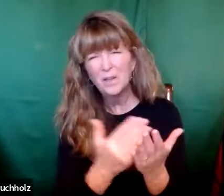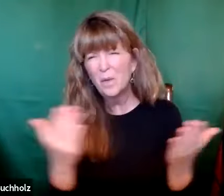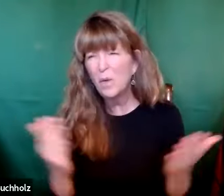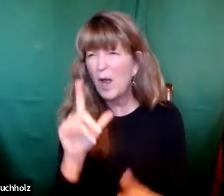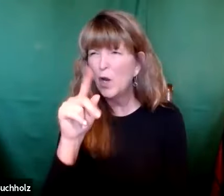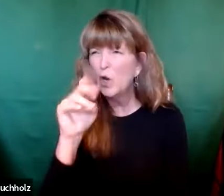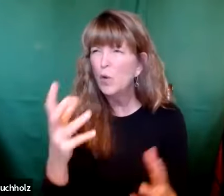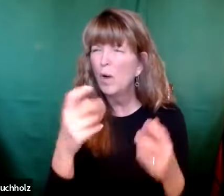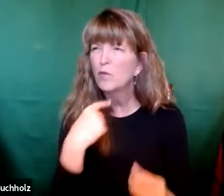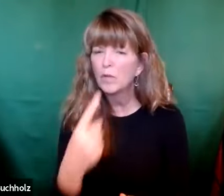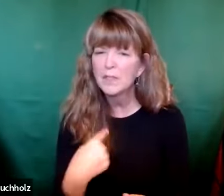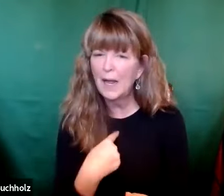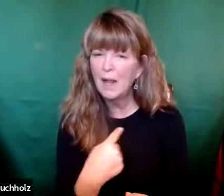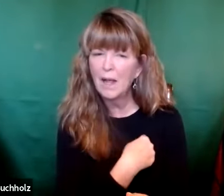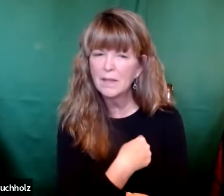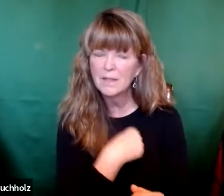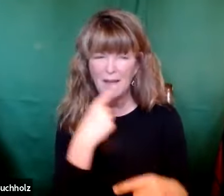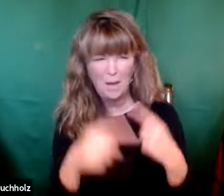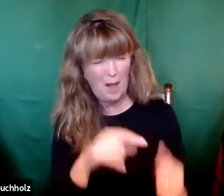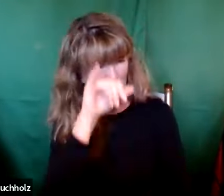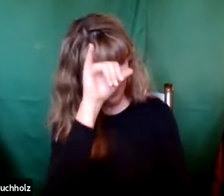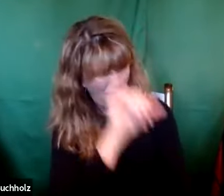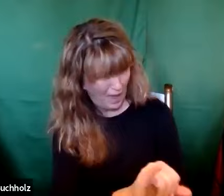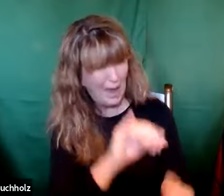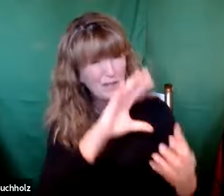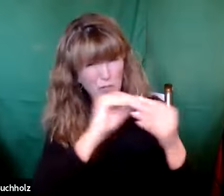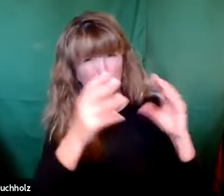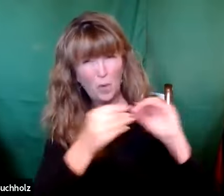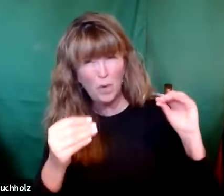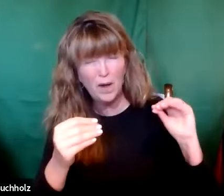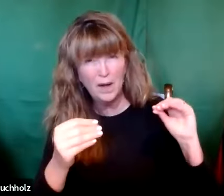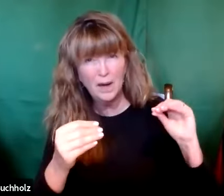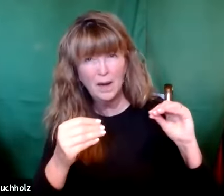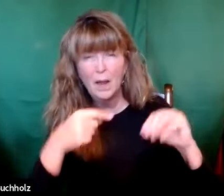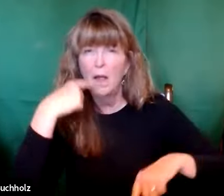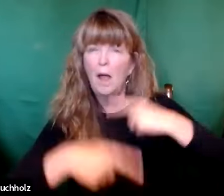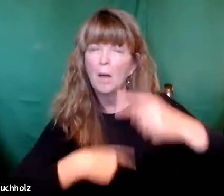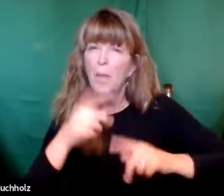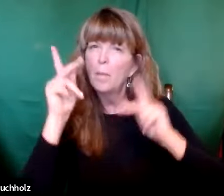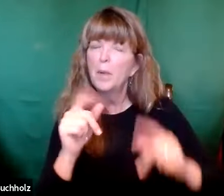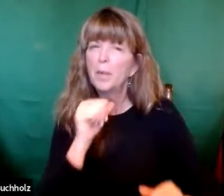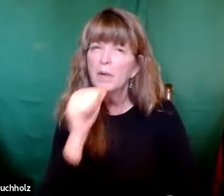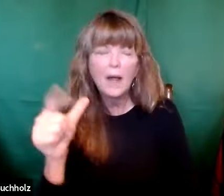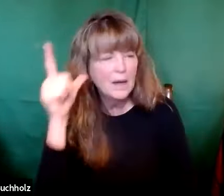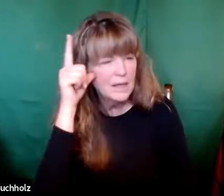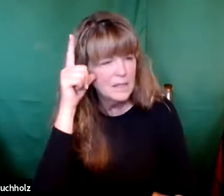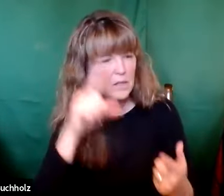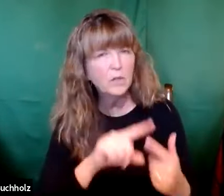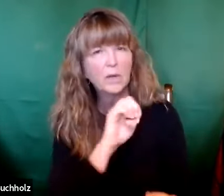So what's the lesson out of this? What was it that Luke was trying to tell us through this story? What was he trying to